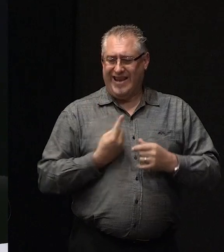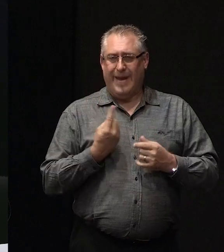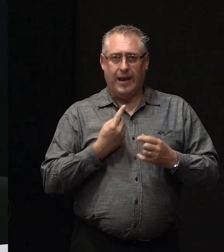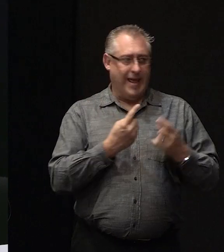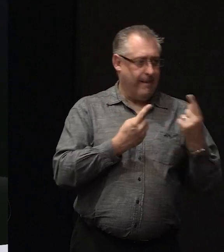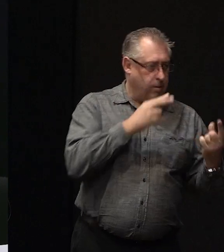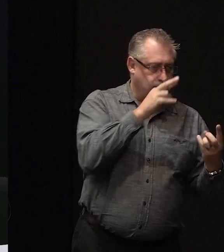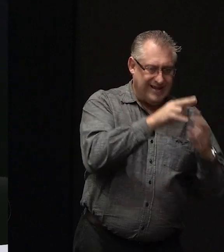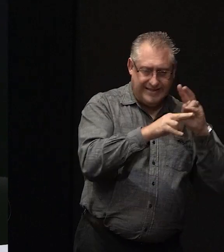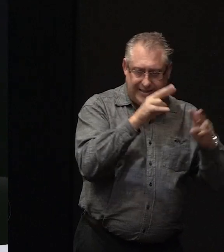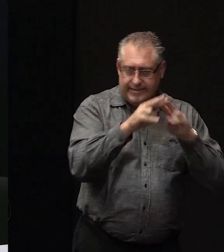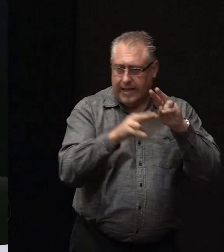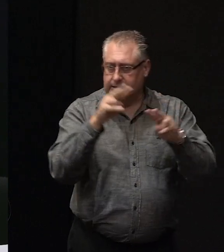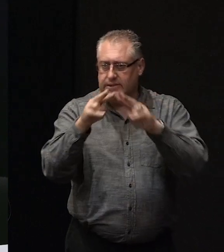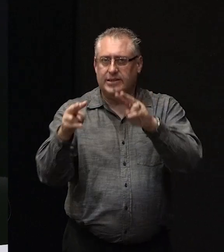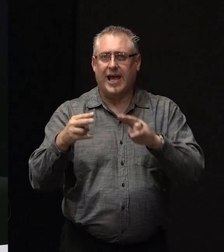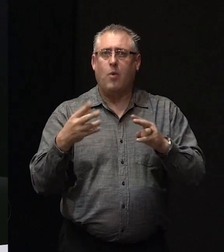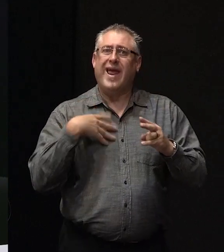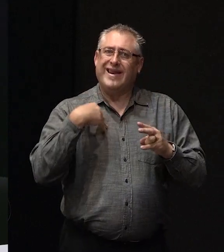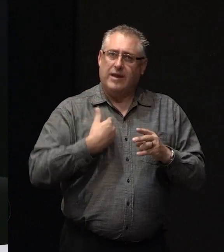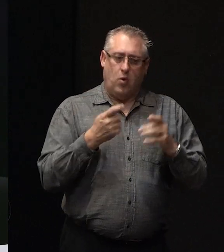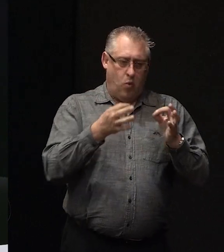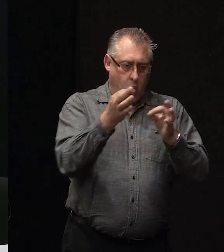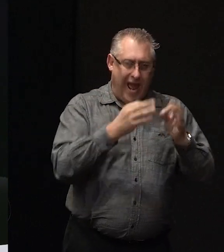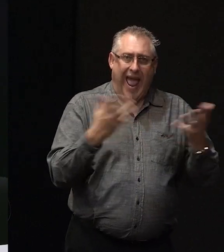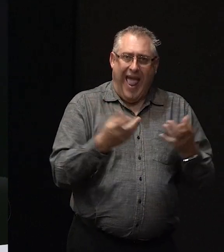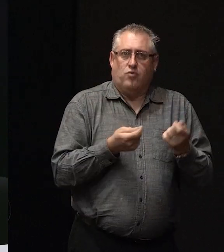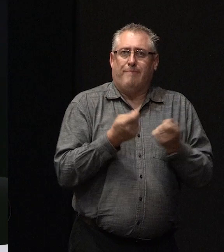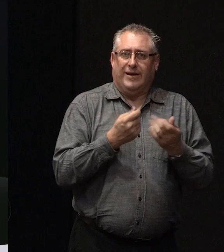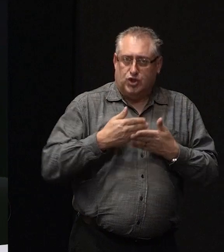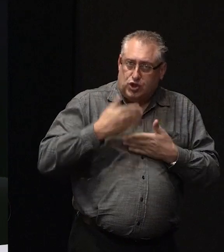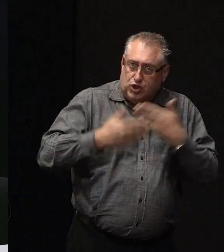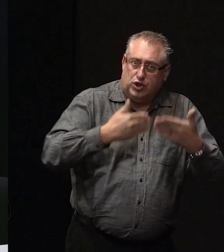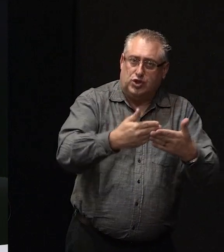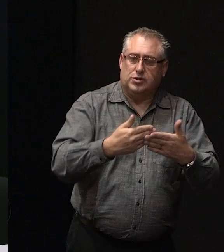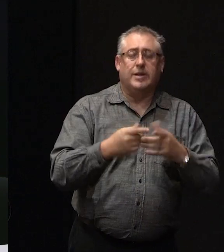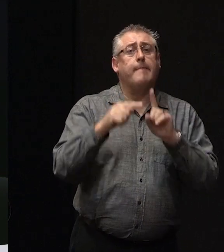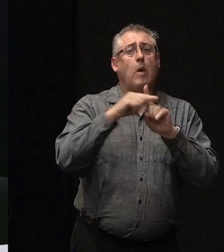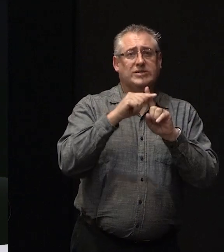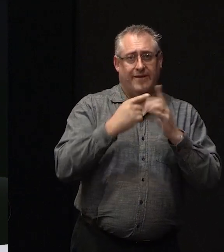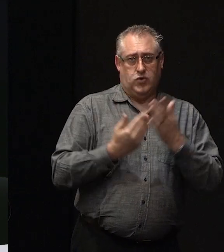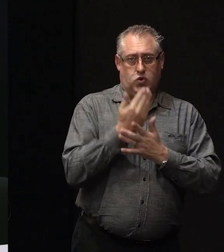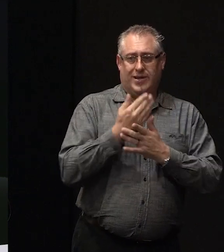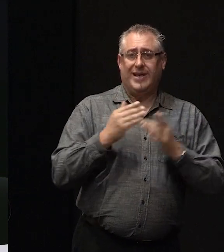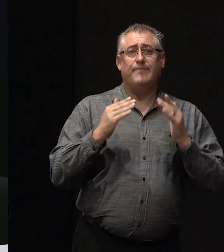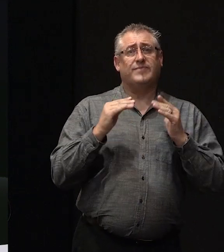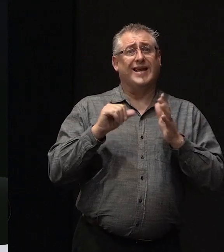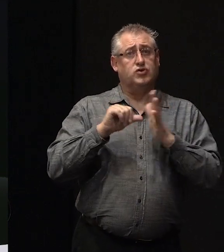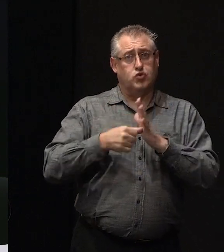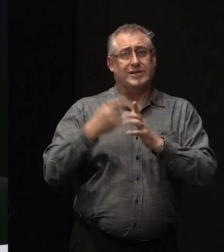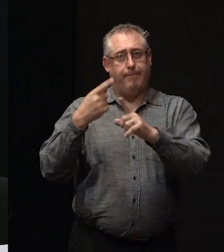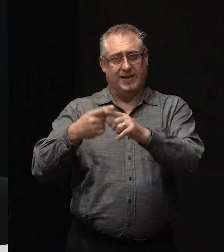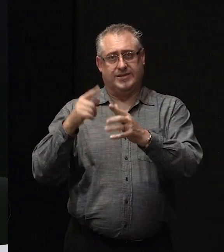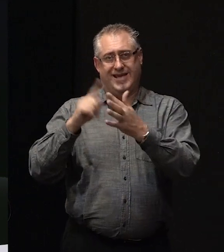out what we'll figure out the way to manage those collectively going forward. So the positive news is that the insurance industry and EQC are